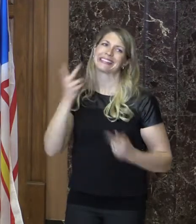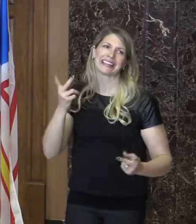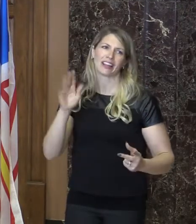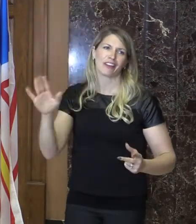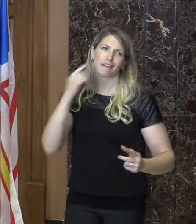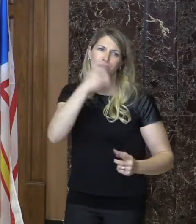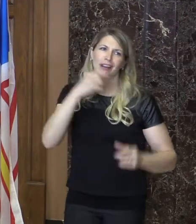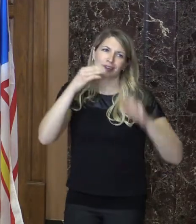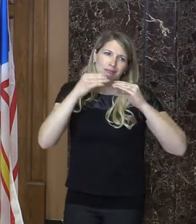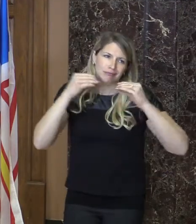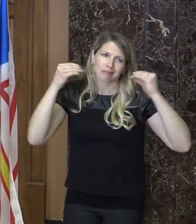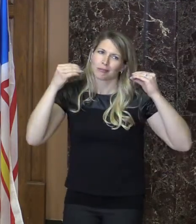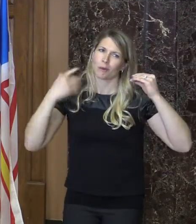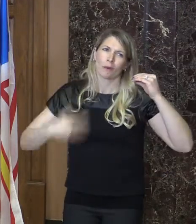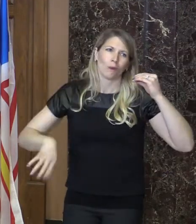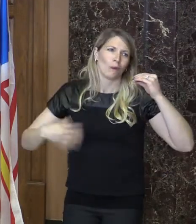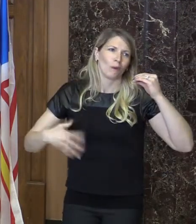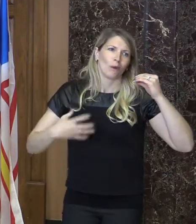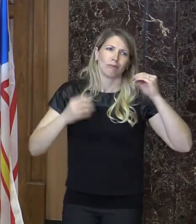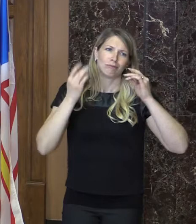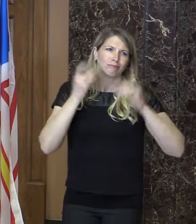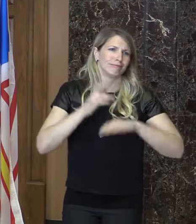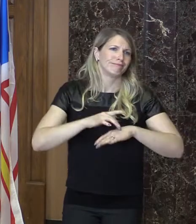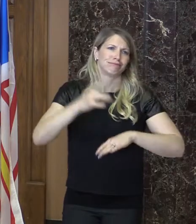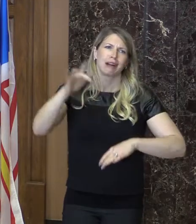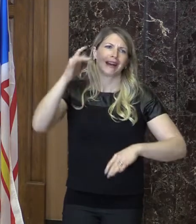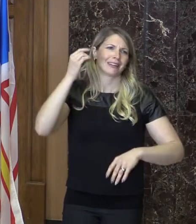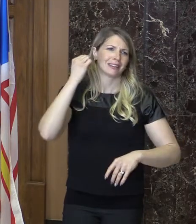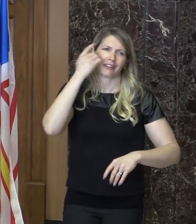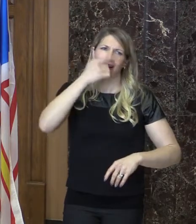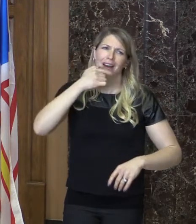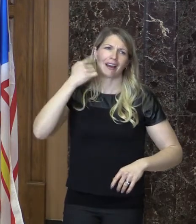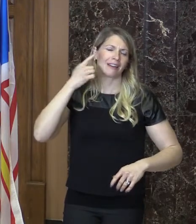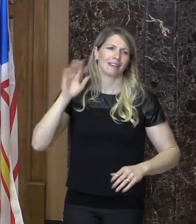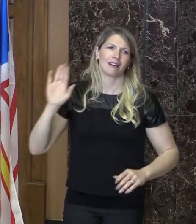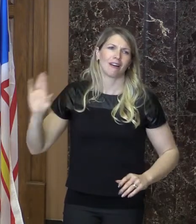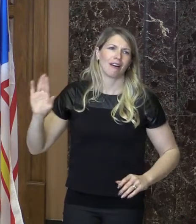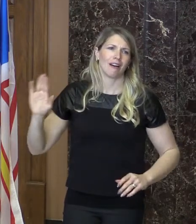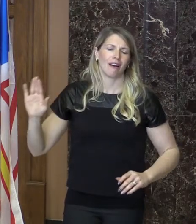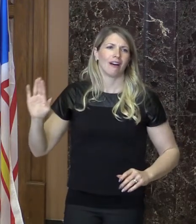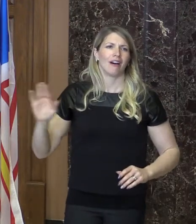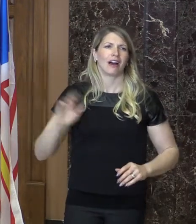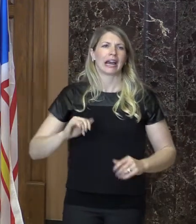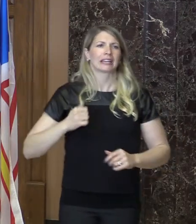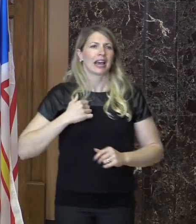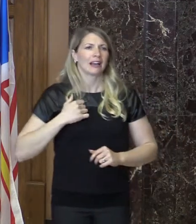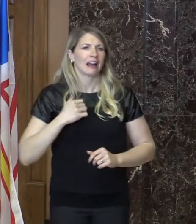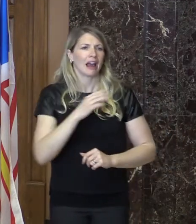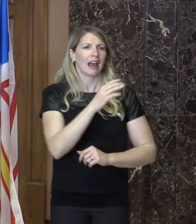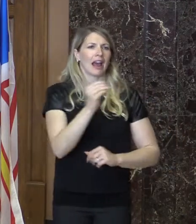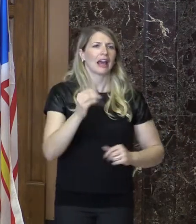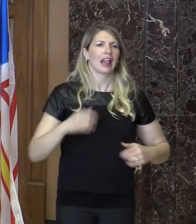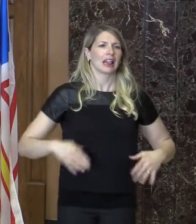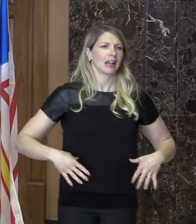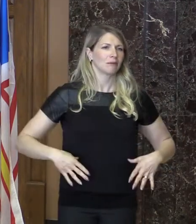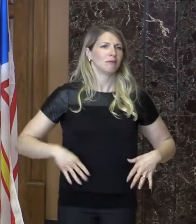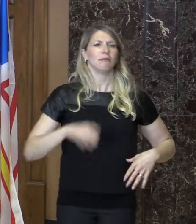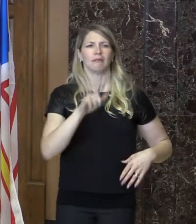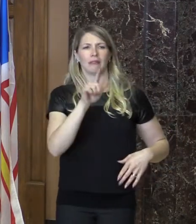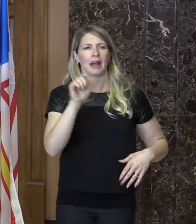The enthusiasm that they brought representing Canada, representing Newfoundland and Labrador as you brought it to the sporting event.